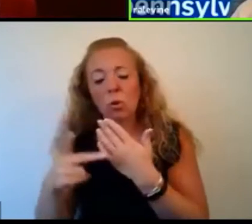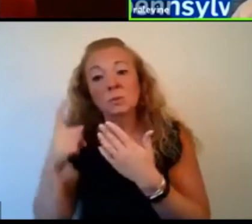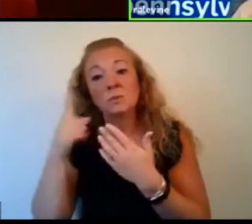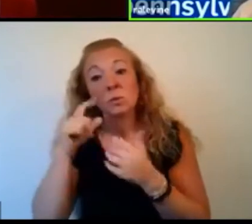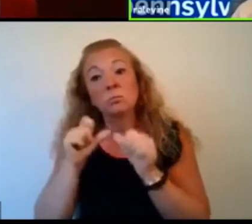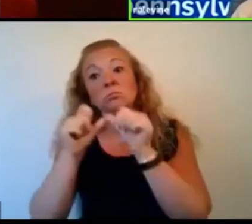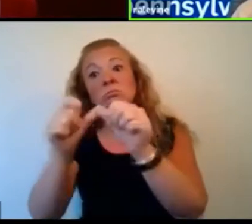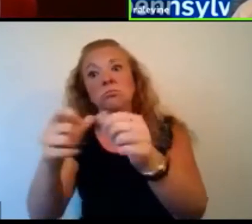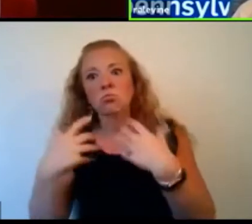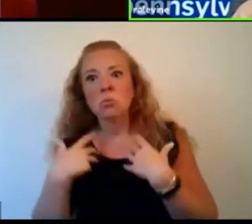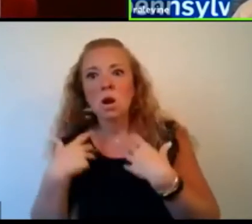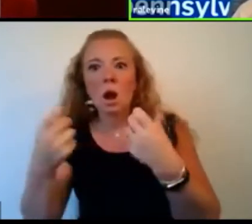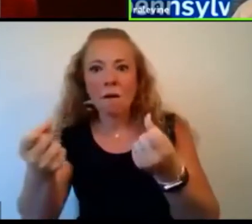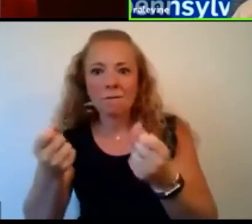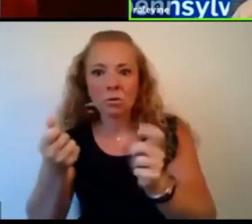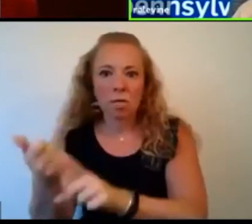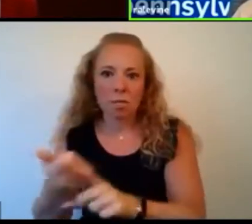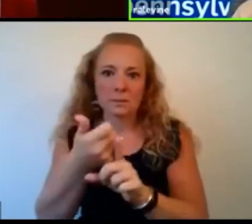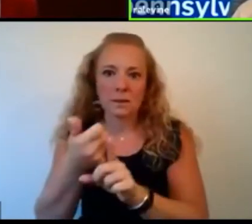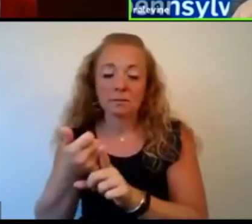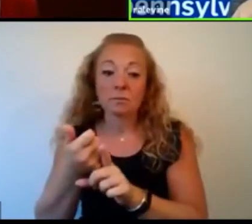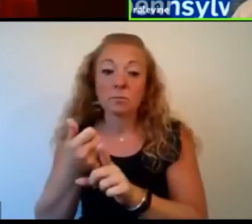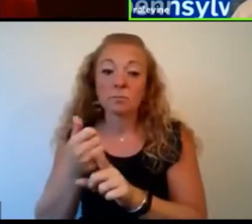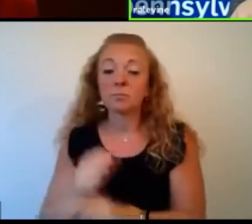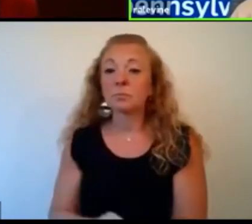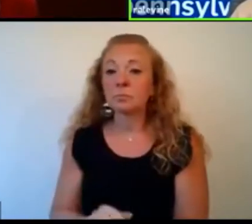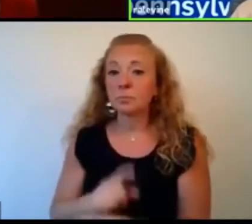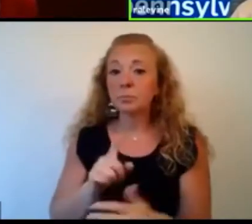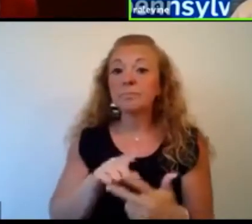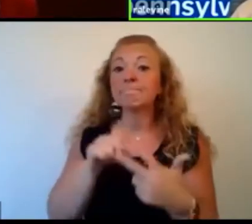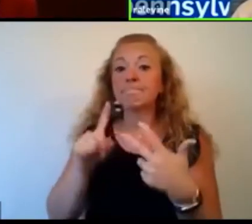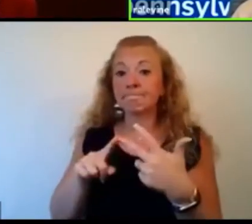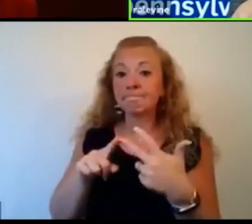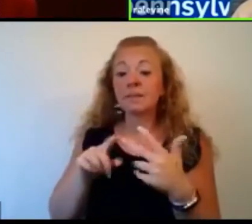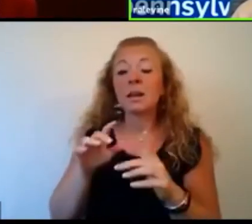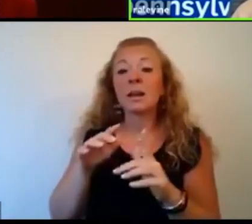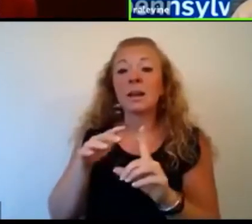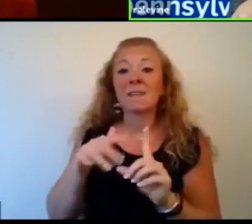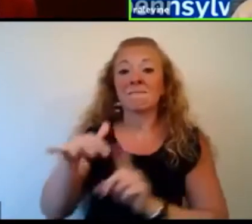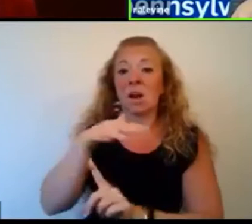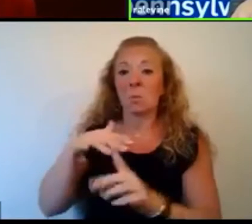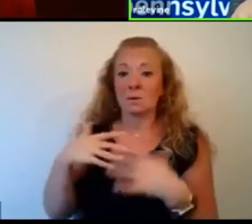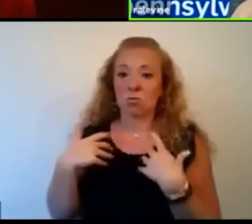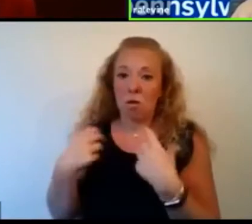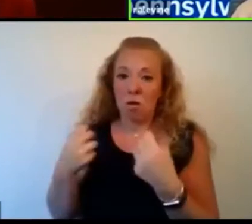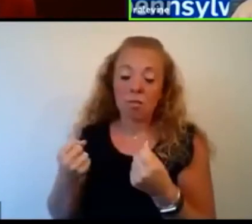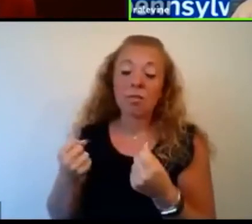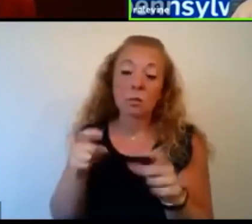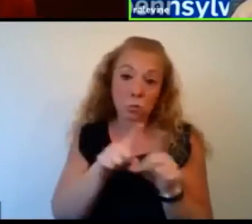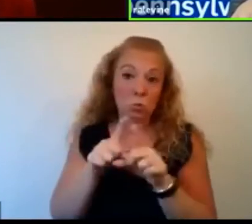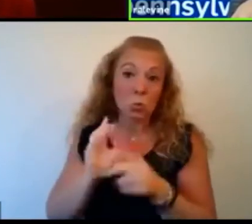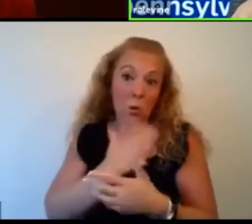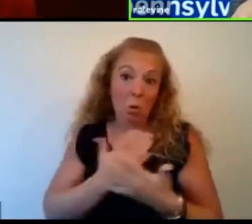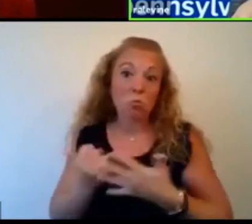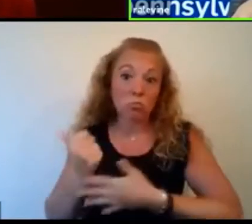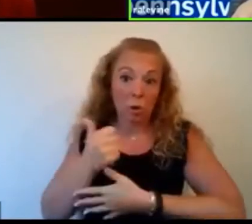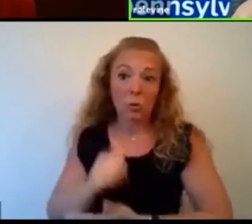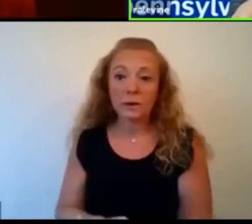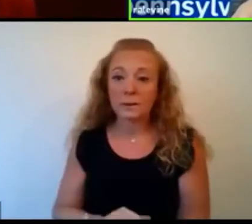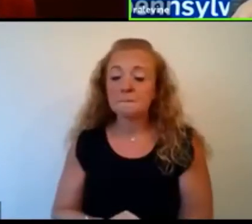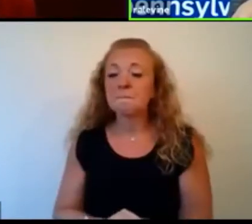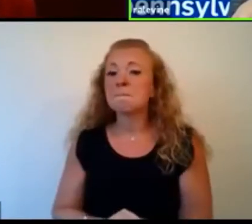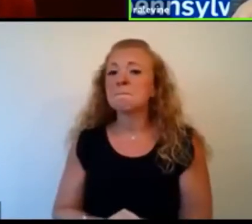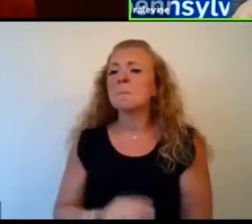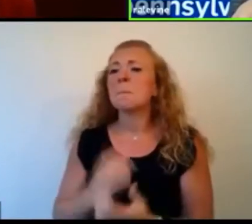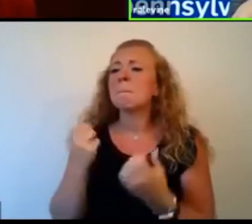All of that work continues. Environmental health is a priority of the Pennsylvania Department of Health. There have been a number of